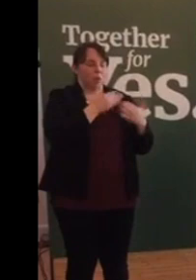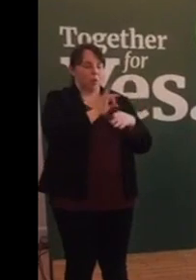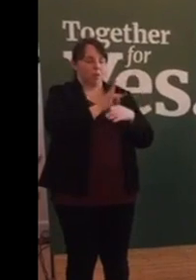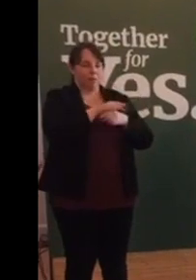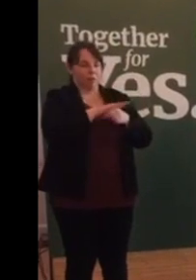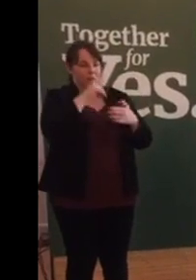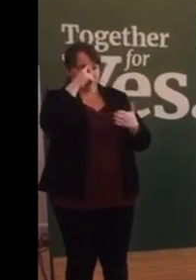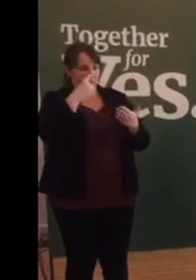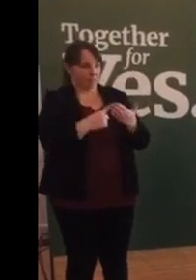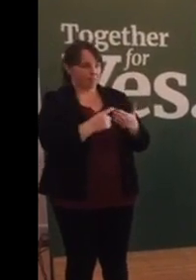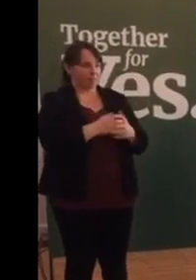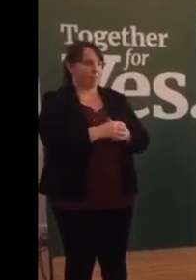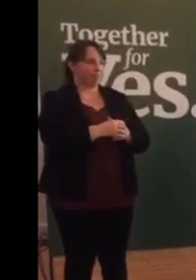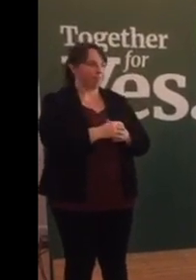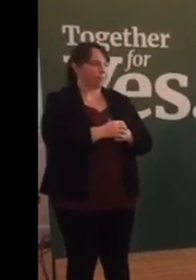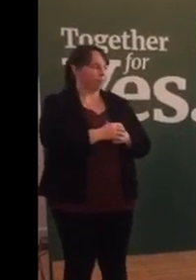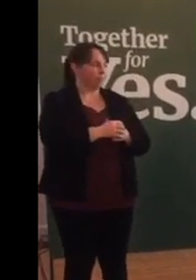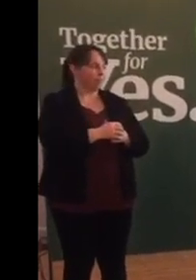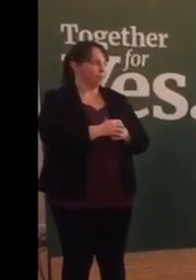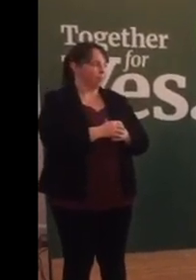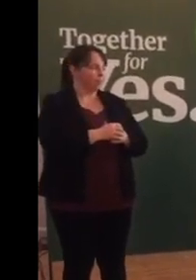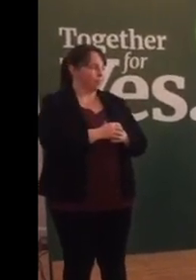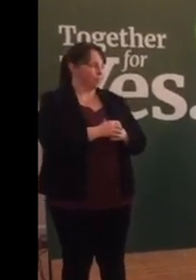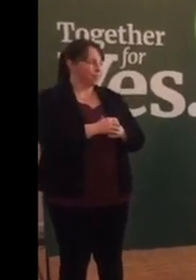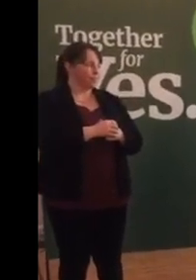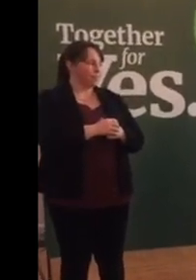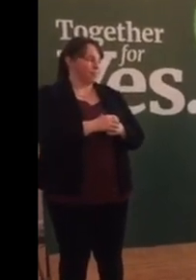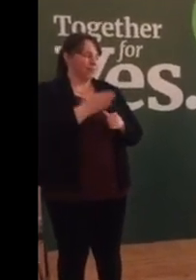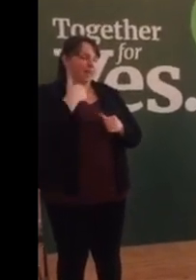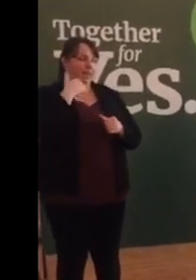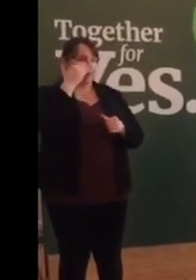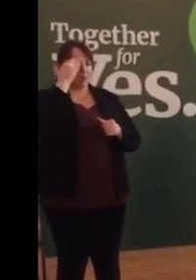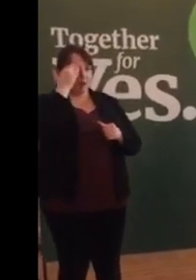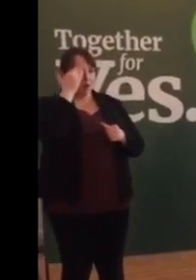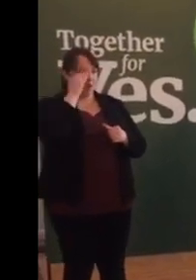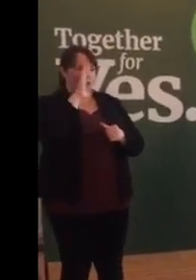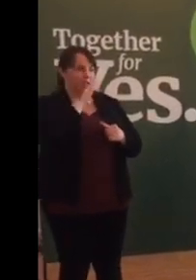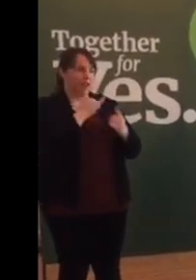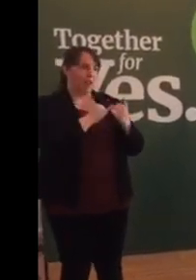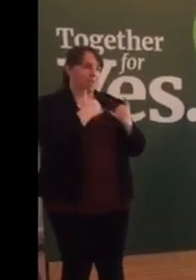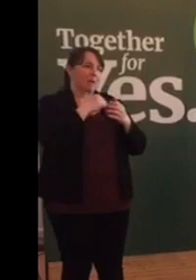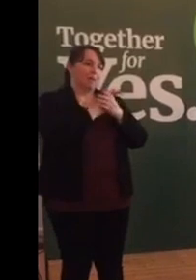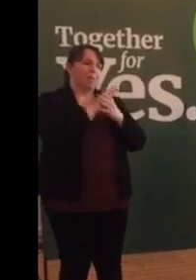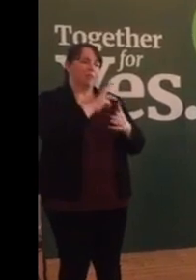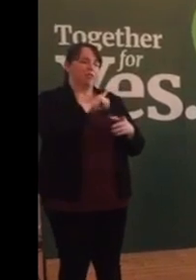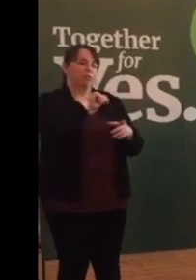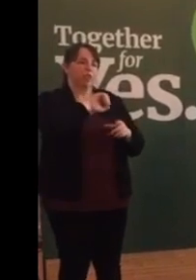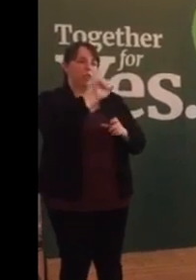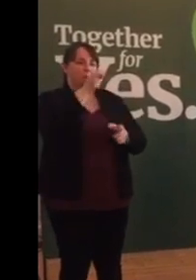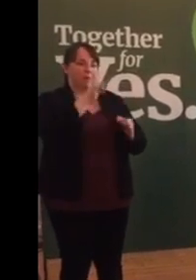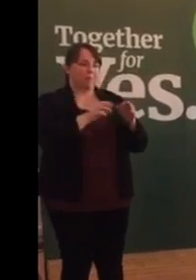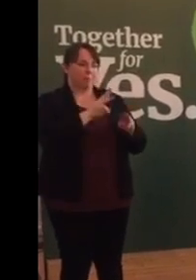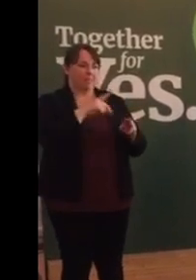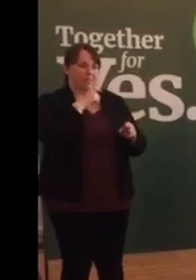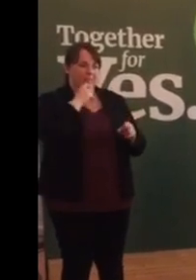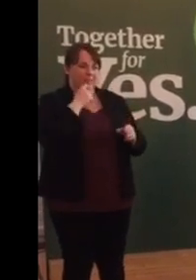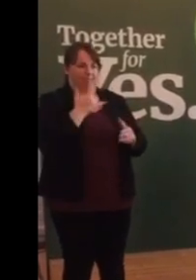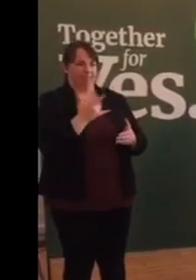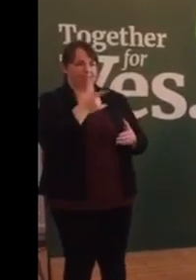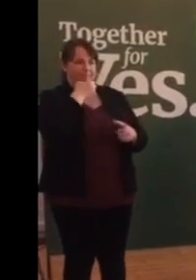So, I know this sounds like an appeal of saying, trust your politicians and people kind of say, what?